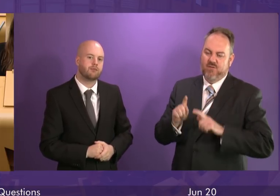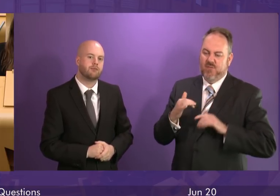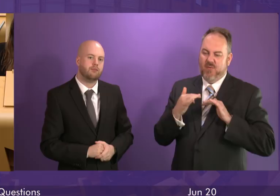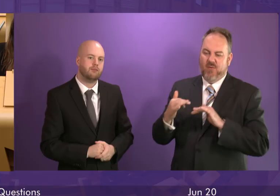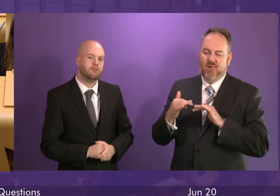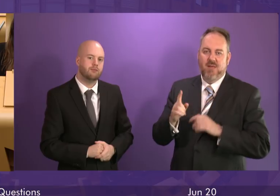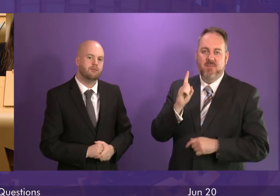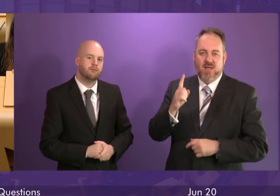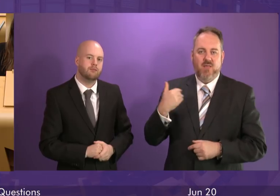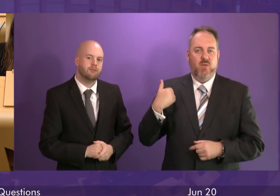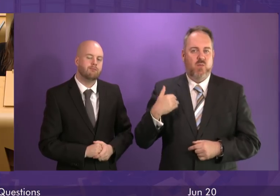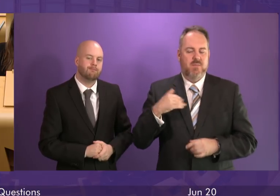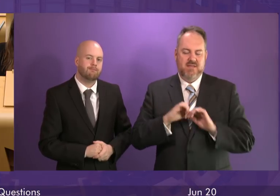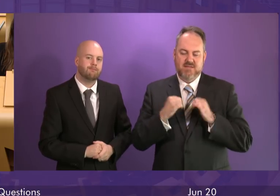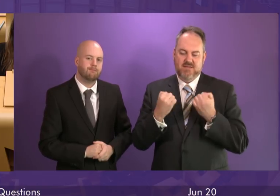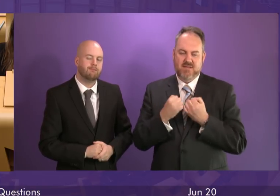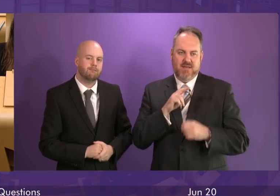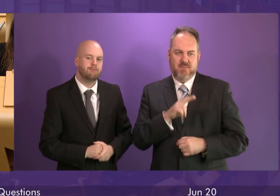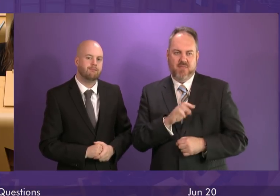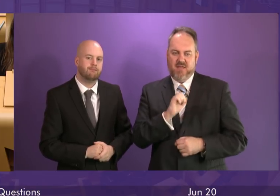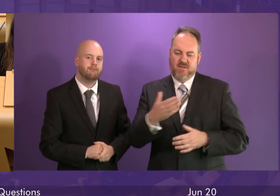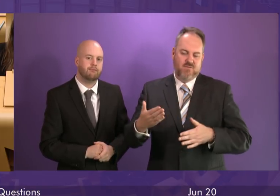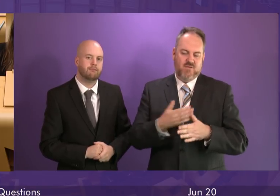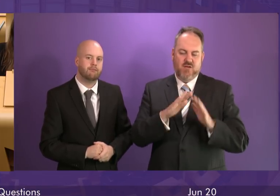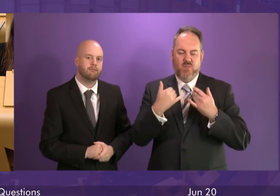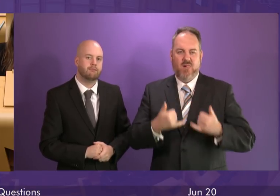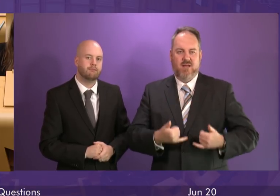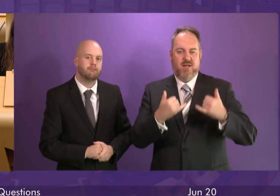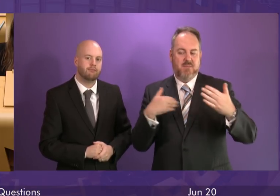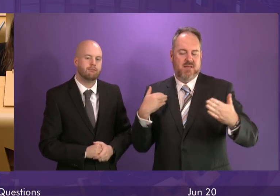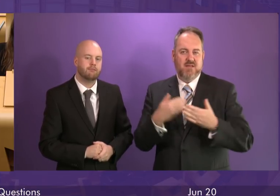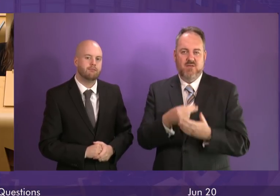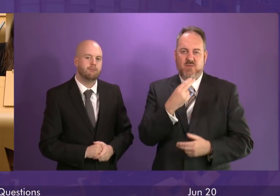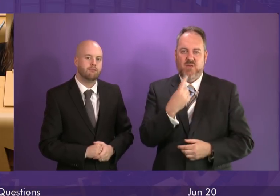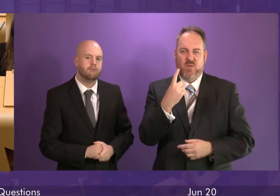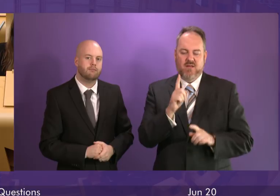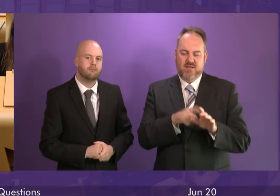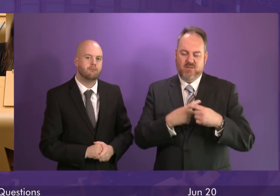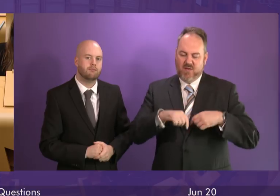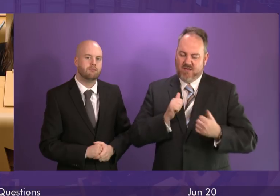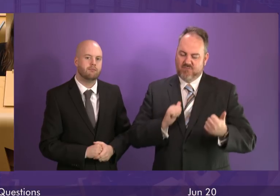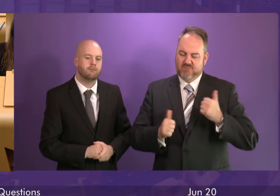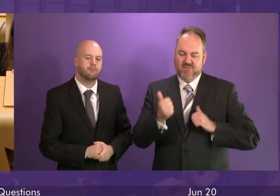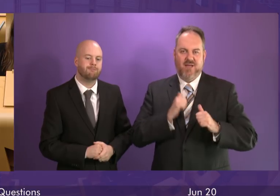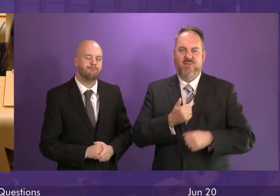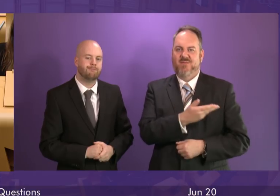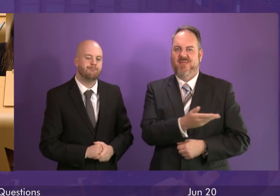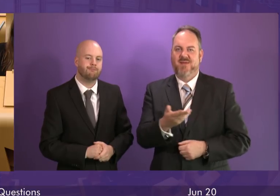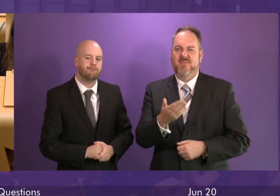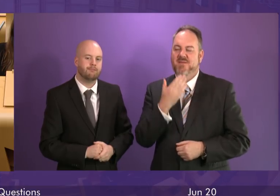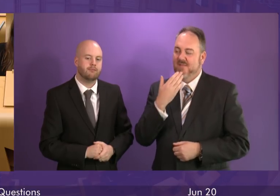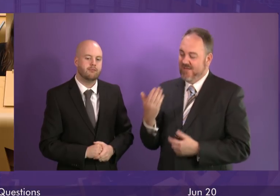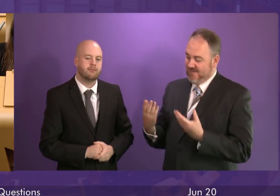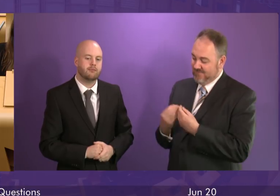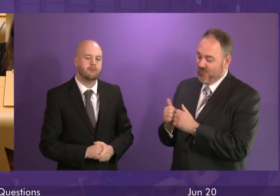our women's team have done us proud at our first world cup in 21 years. Will the First Minister join me in congratulating them for this